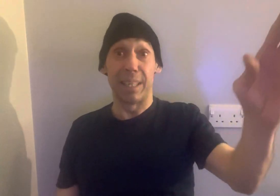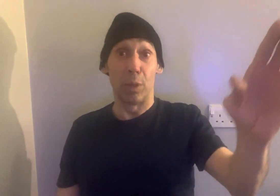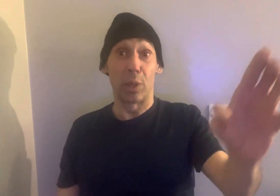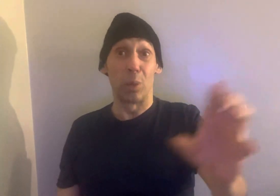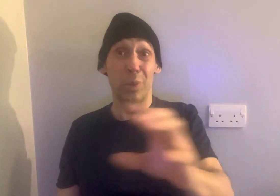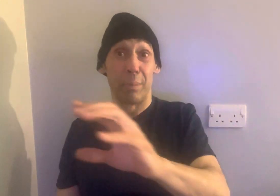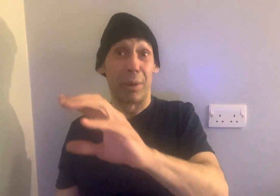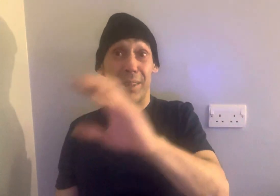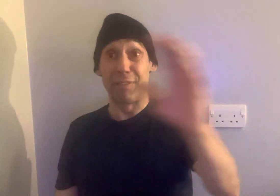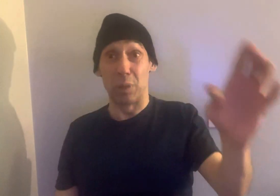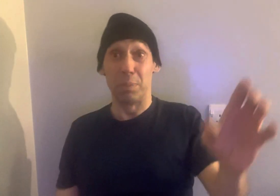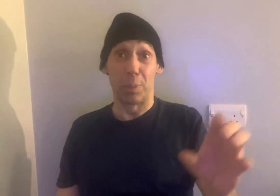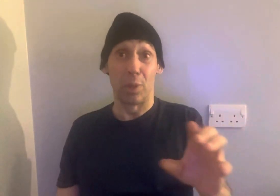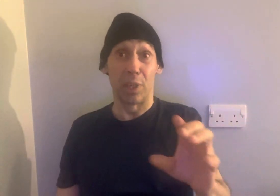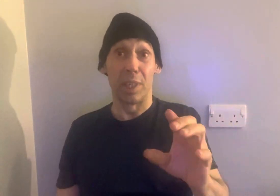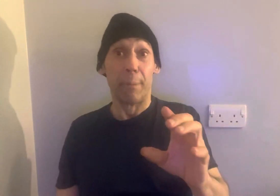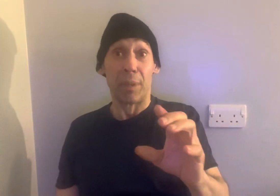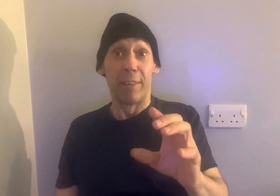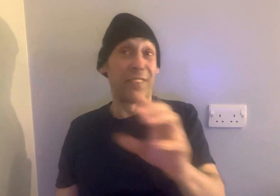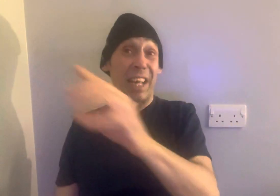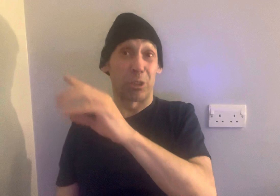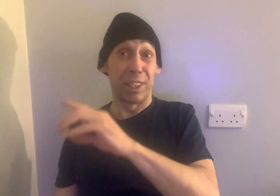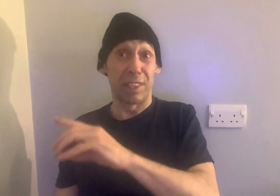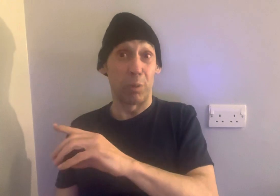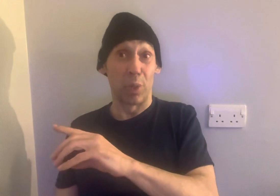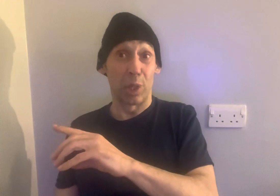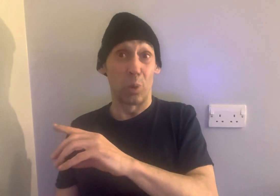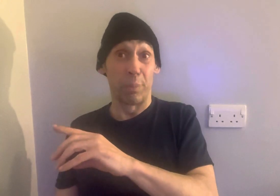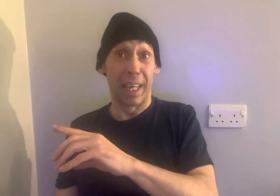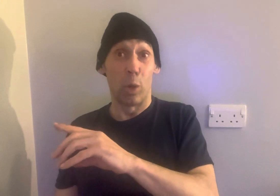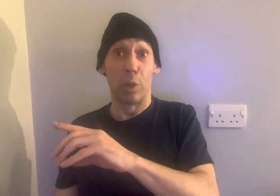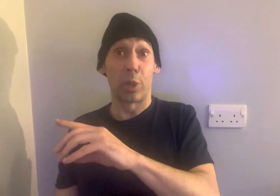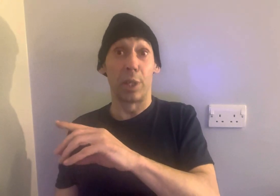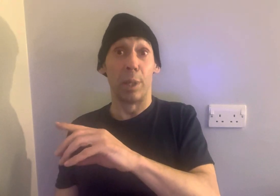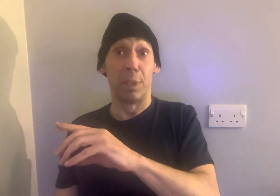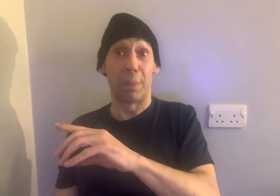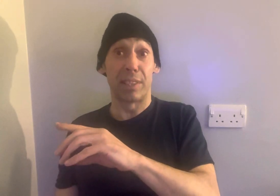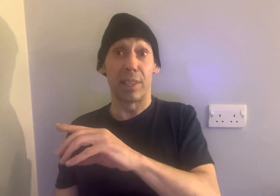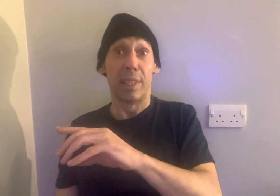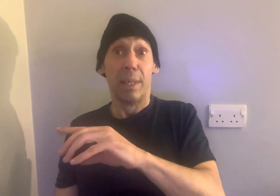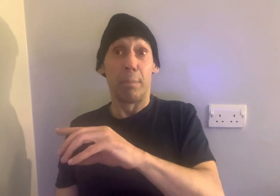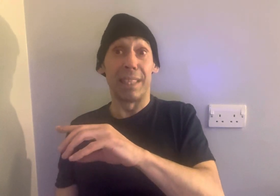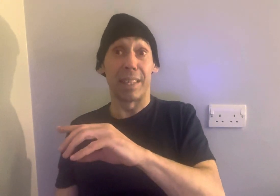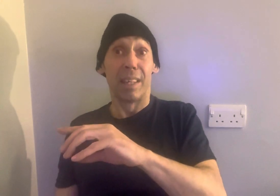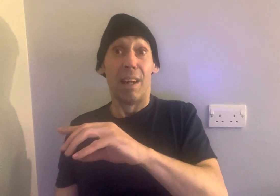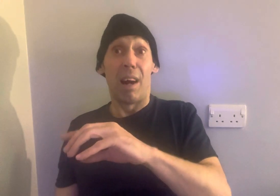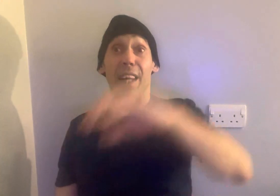and we're looking at all the American films, and we're looking at factories, if we want to call them that, or we're looking at them as basic, higher